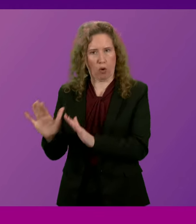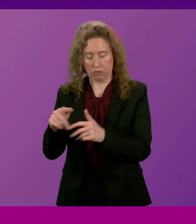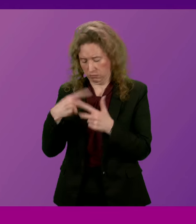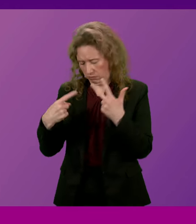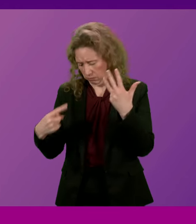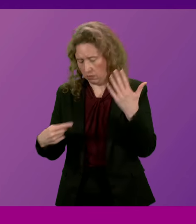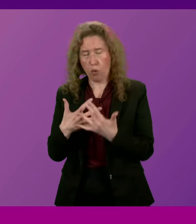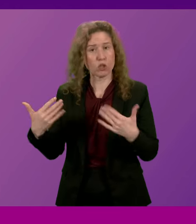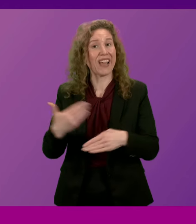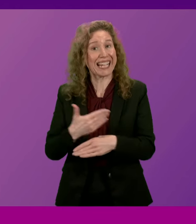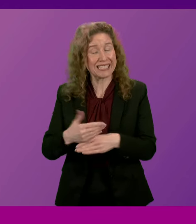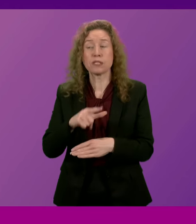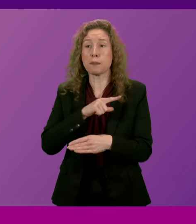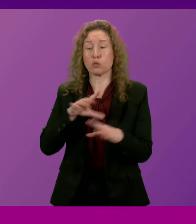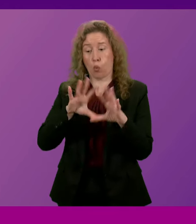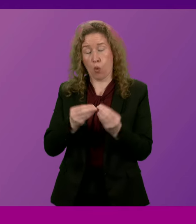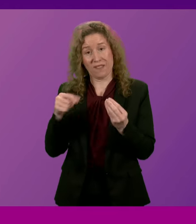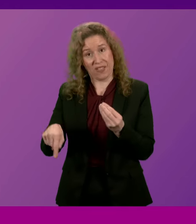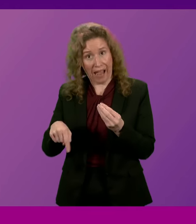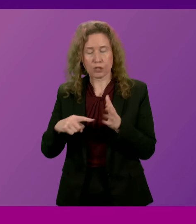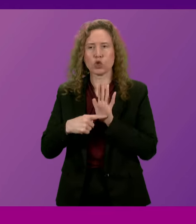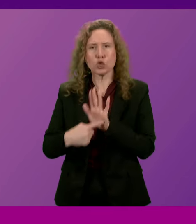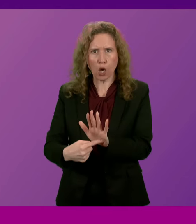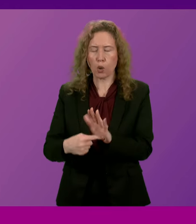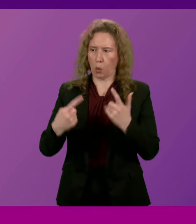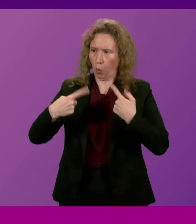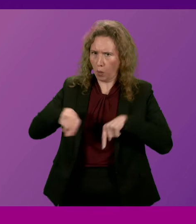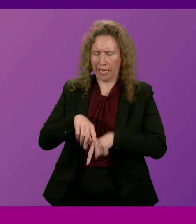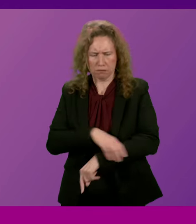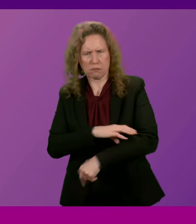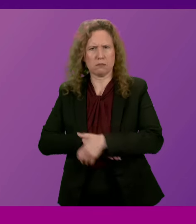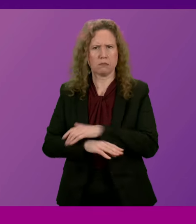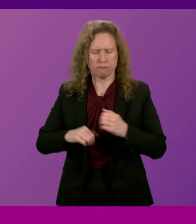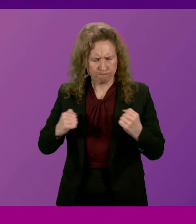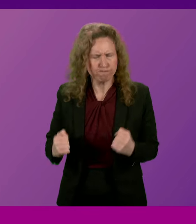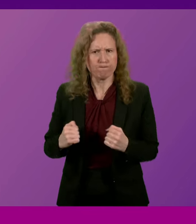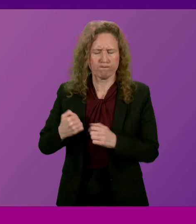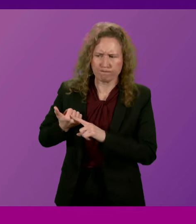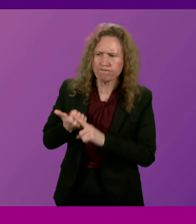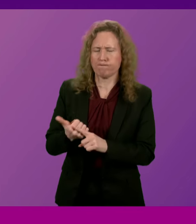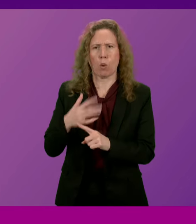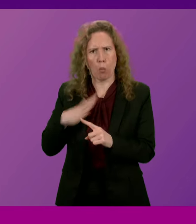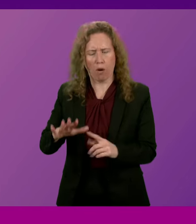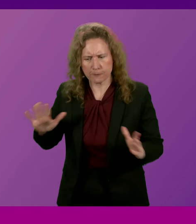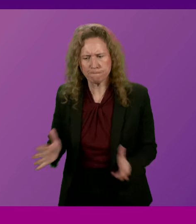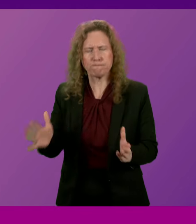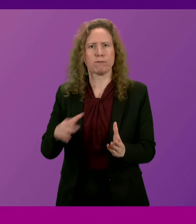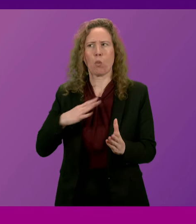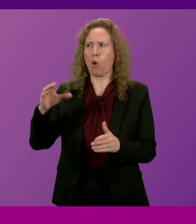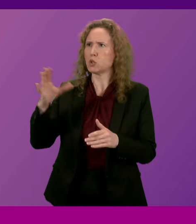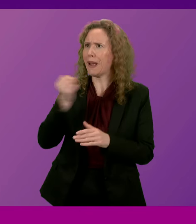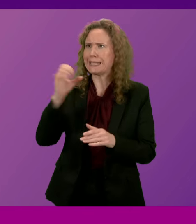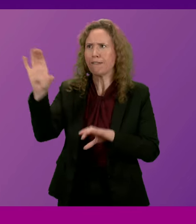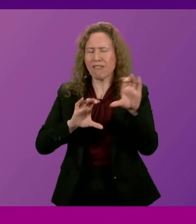activity because it's indicative of the energy that the Government is putting into securing investment. And